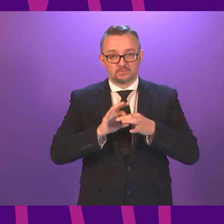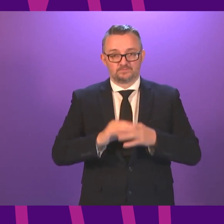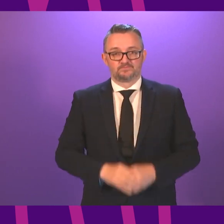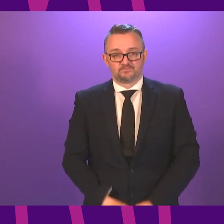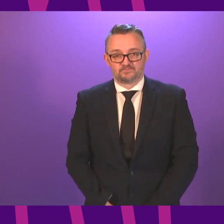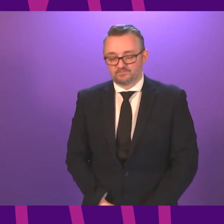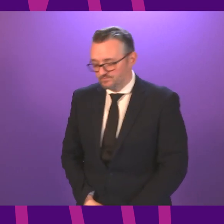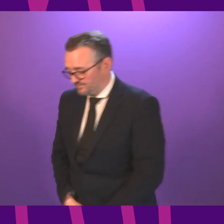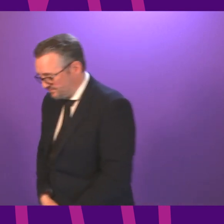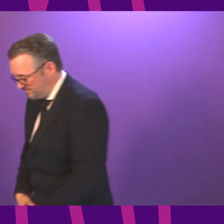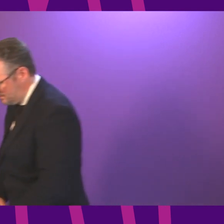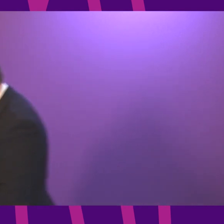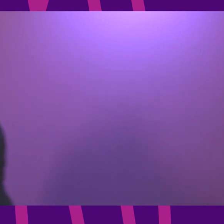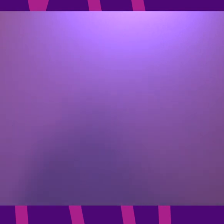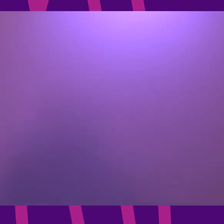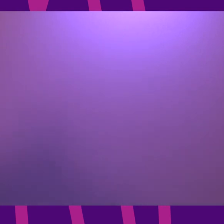it.